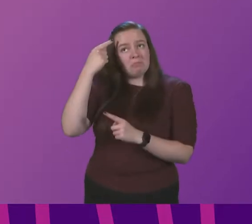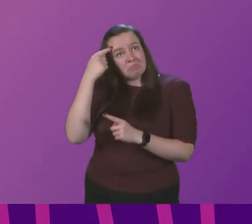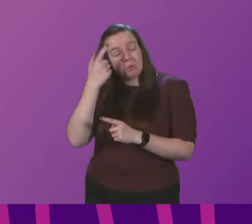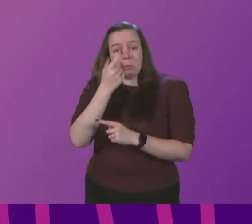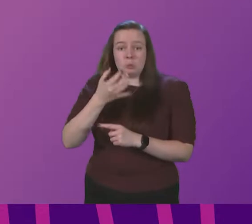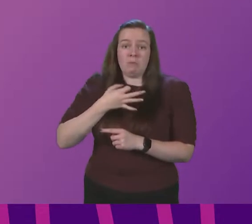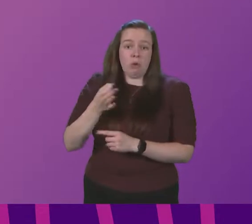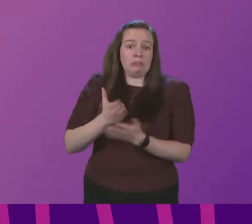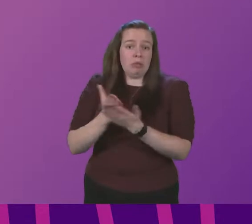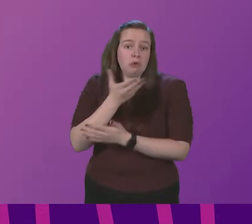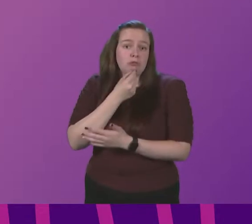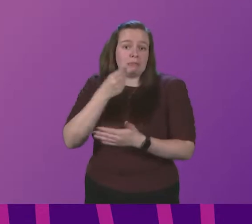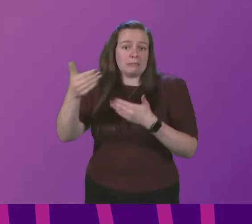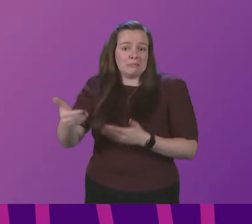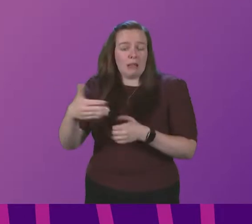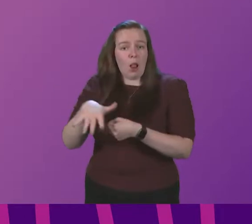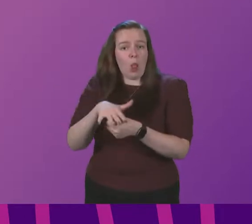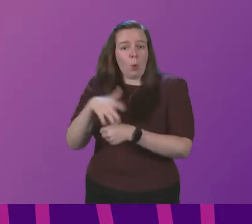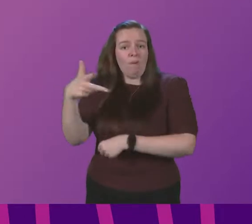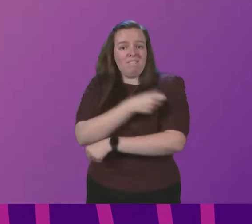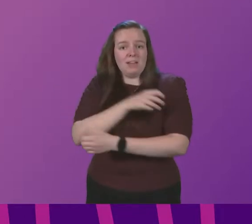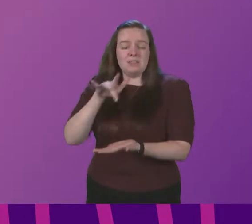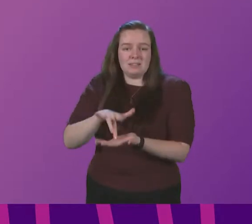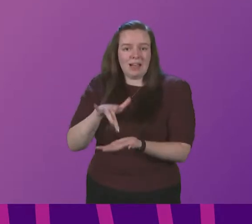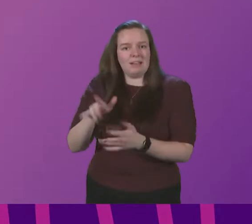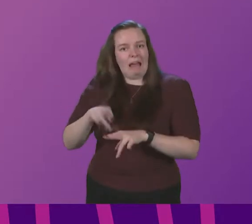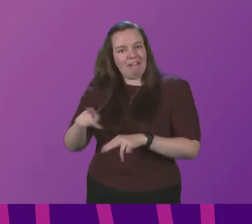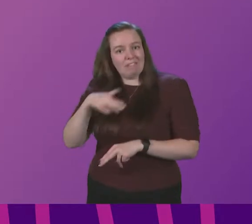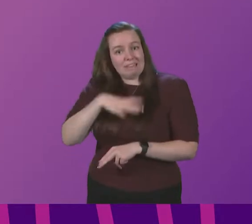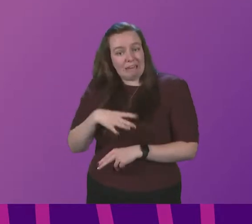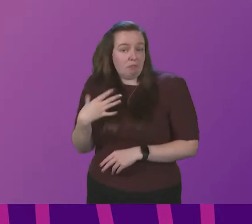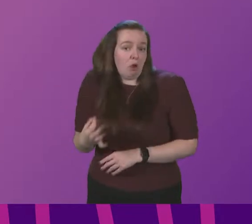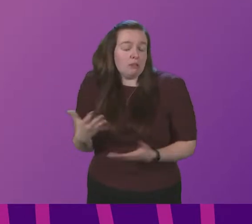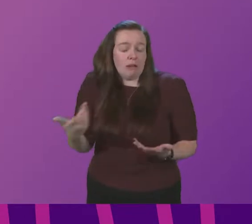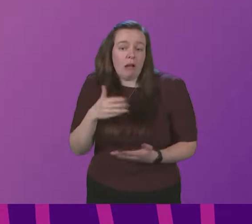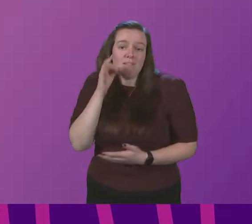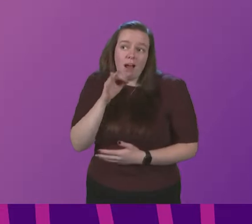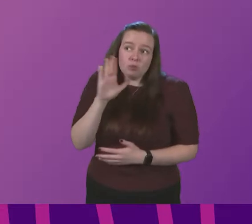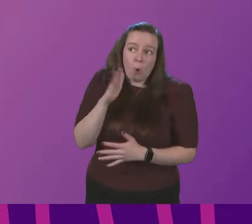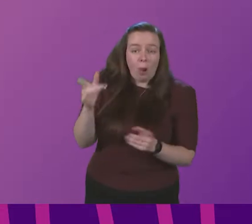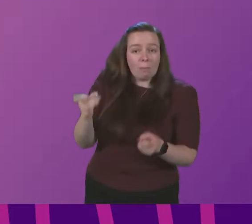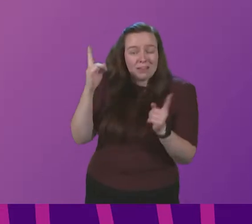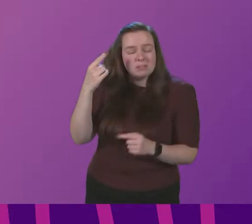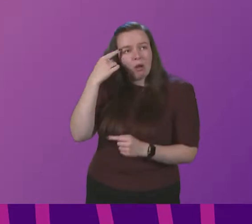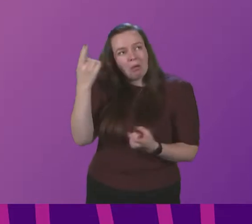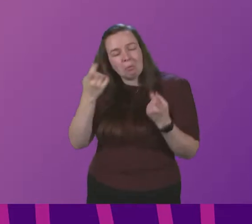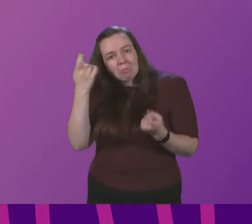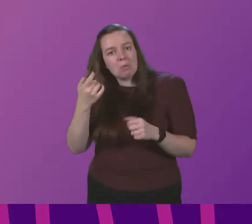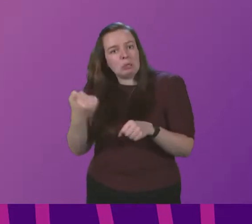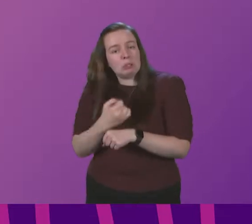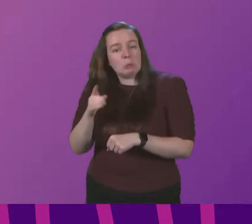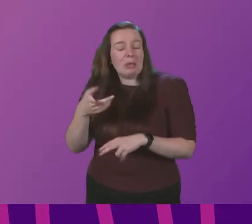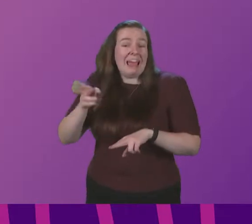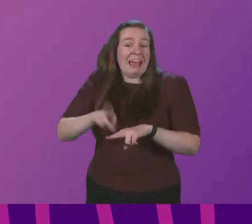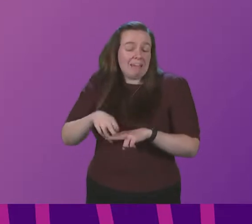the Christmas break in a local vaccination centre if there is a need of volunteers I've asked all ministers to think about doing that